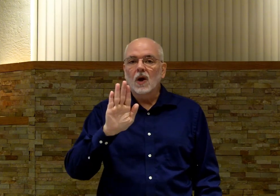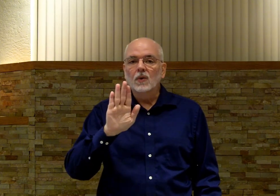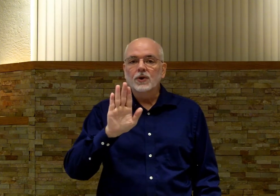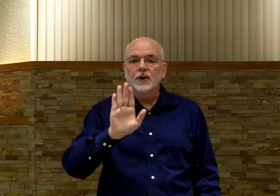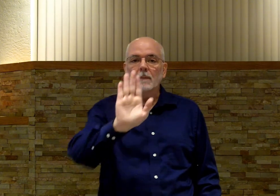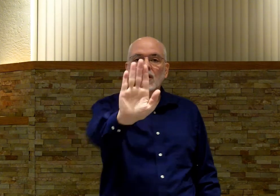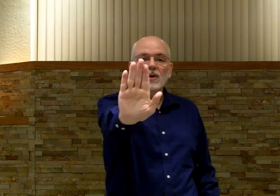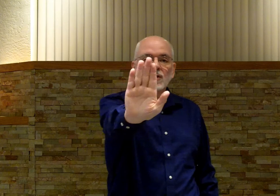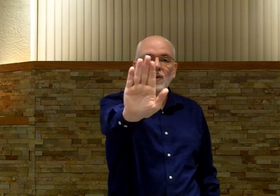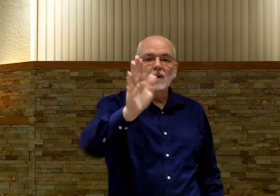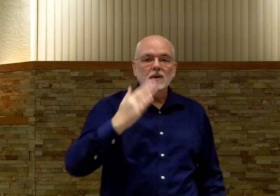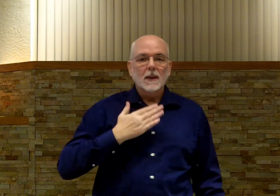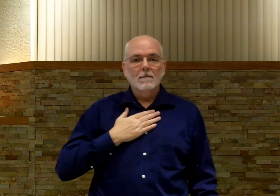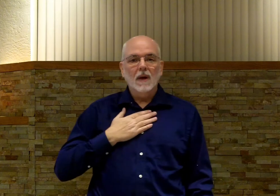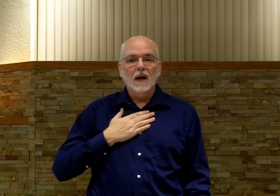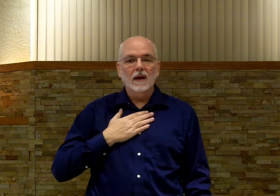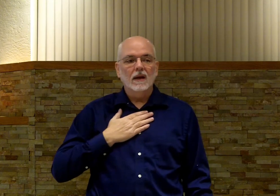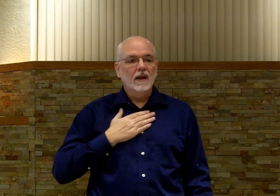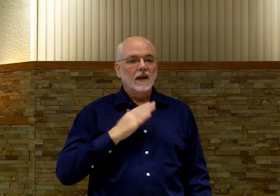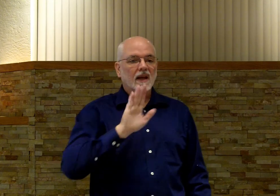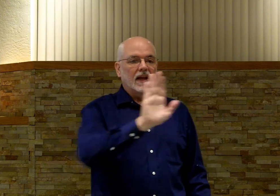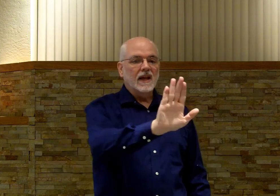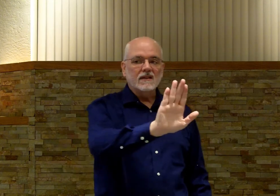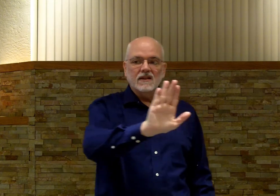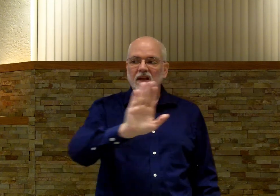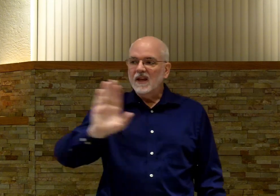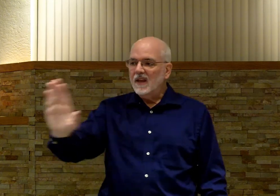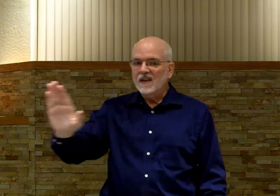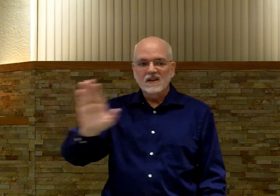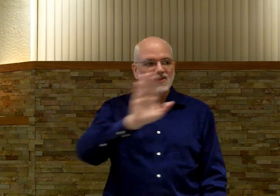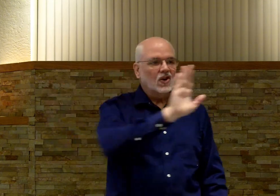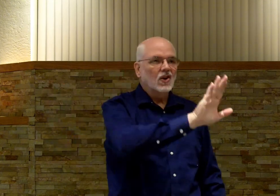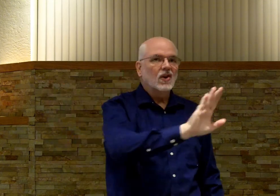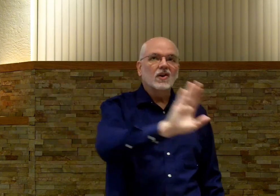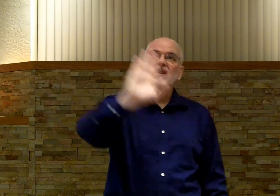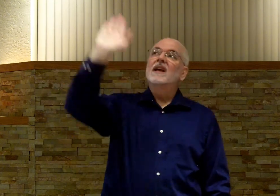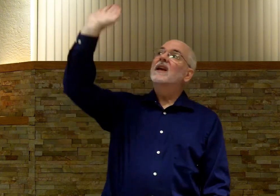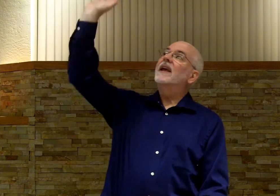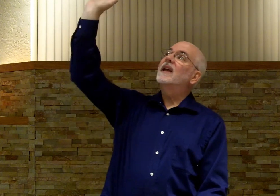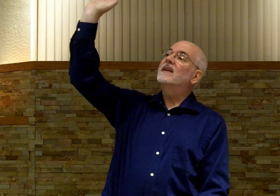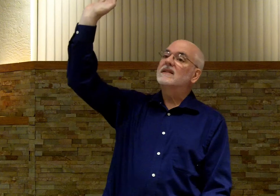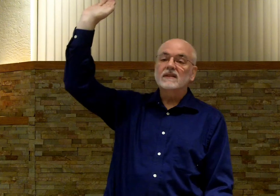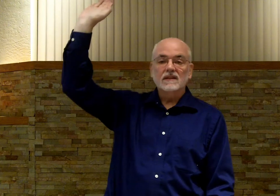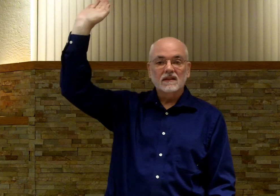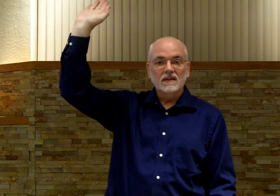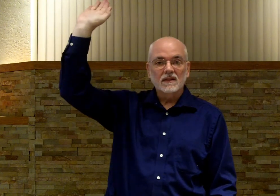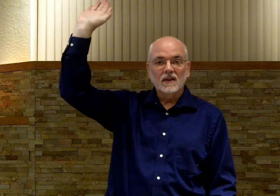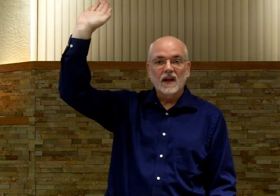ownership. Yours. Mine. Its. His. Hers. His. Okay?